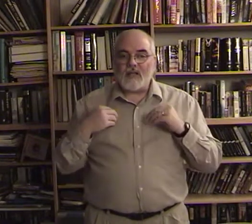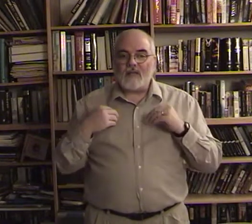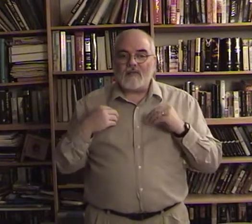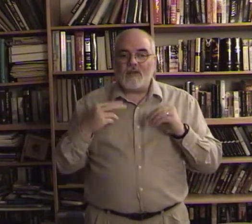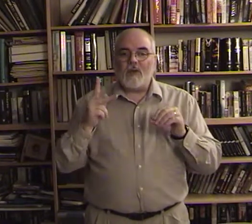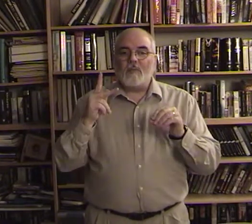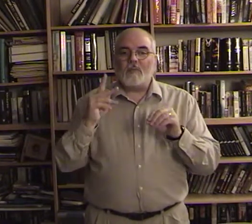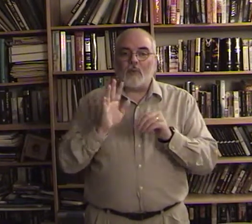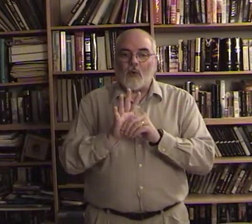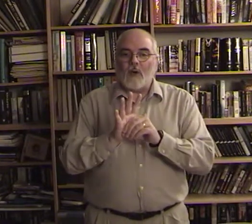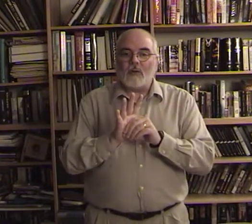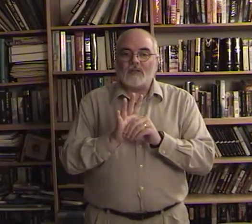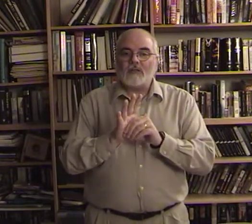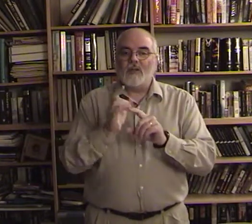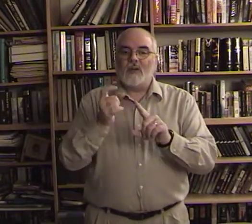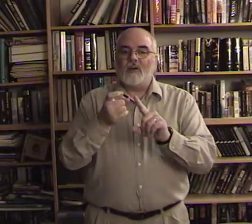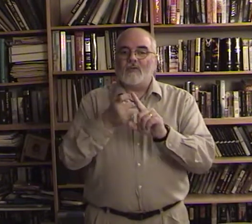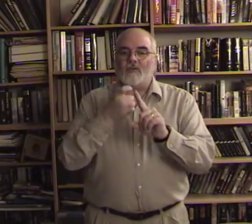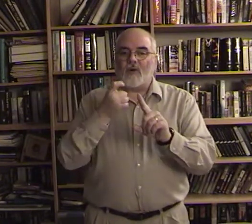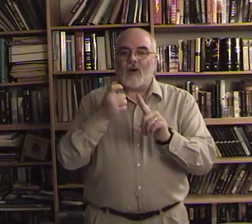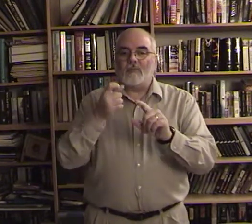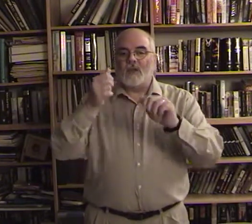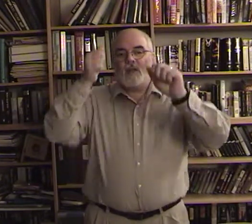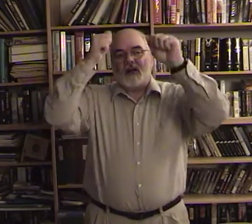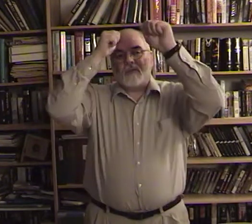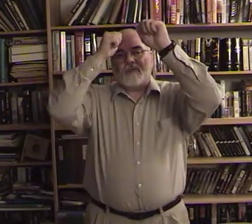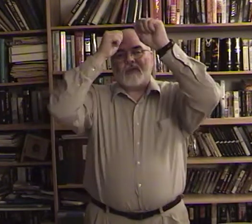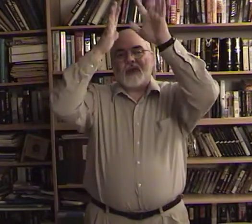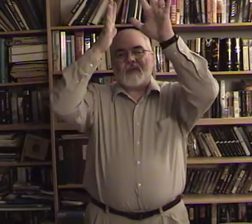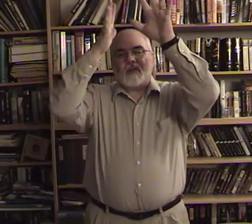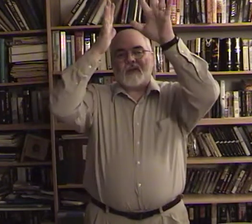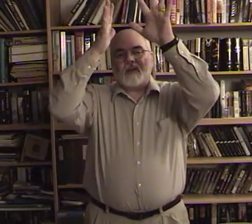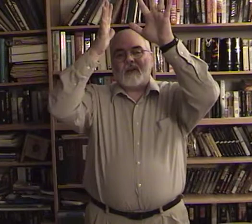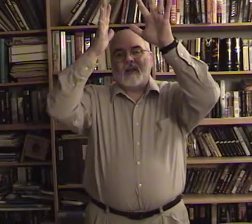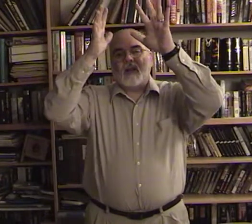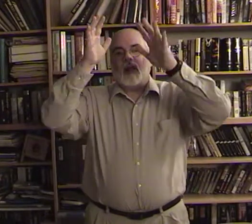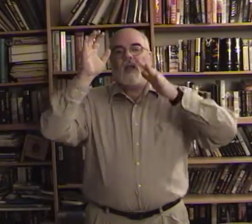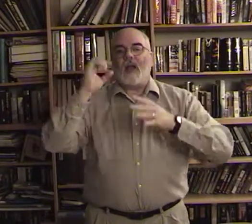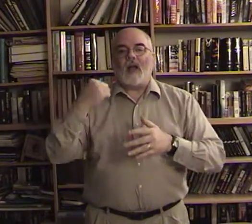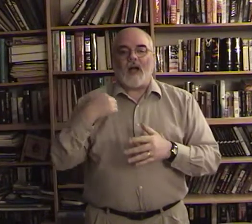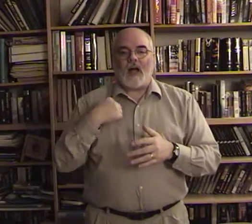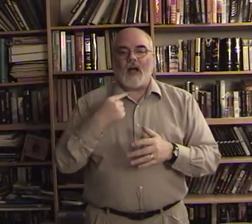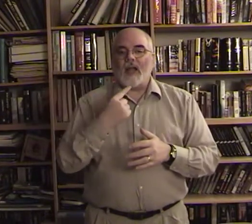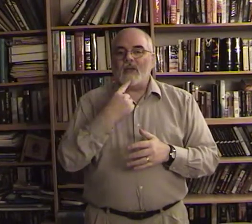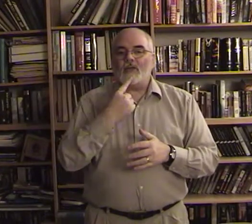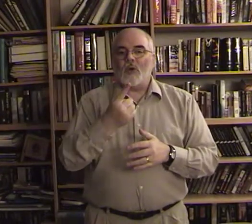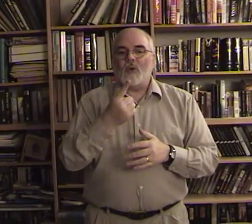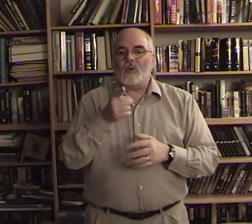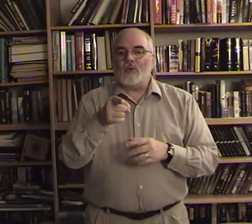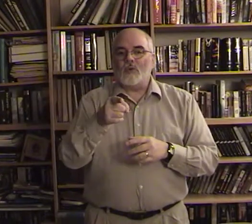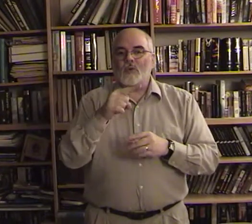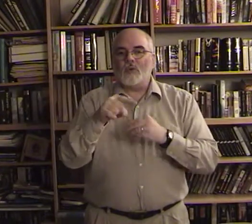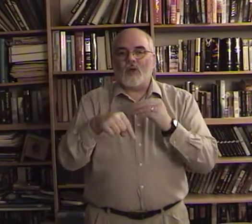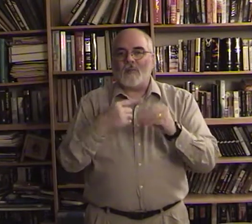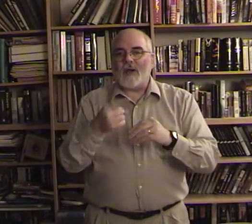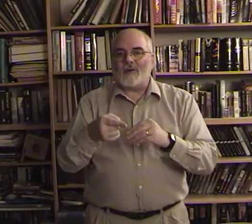promise from father i told you about